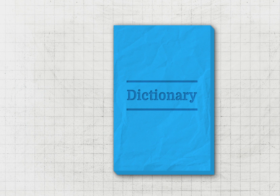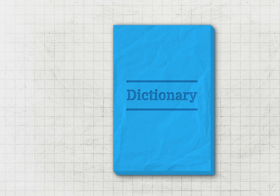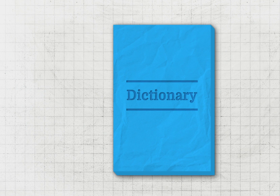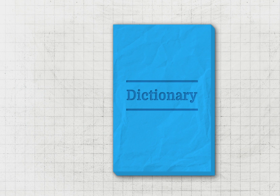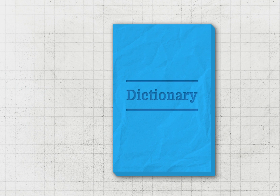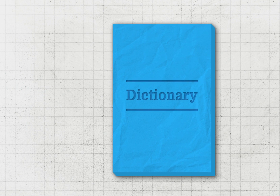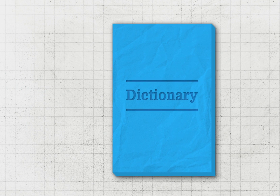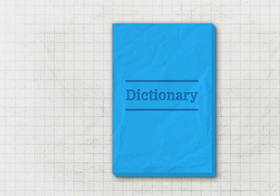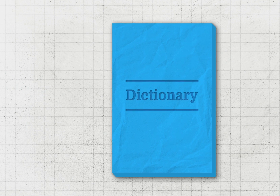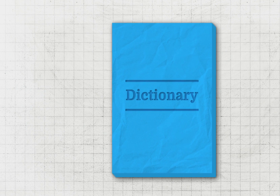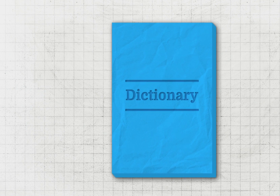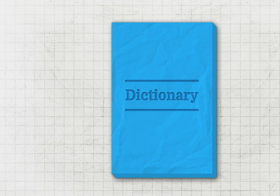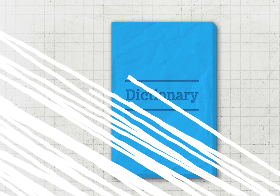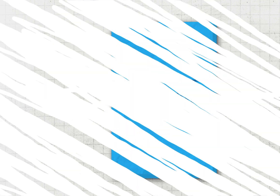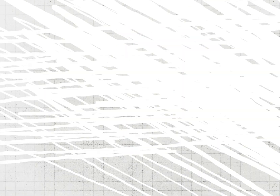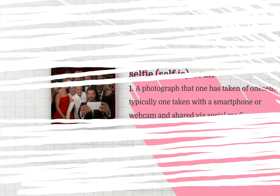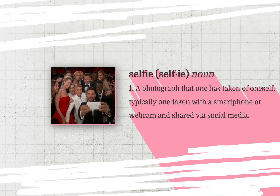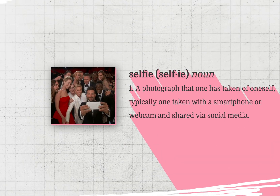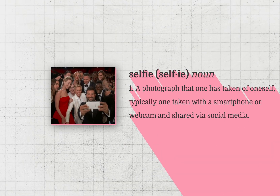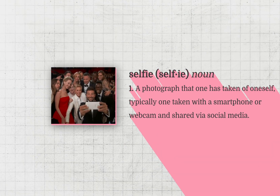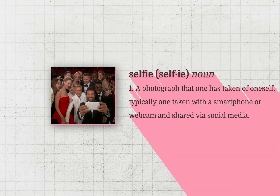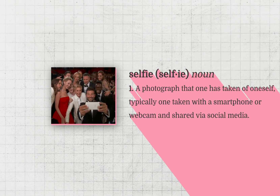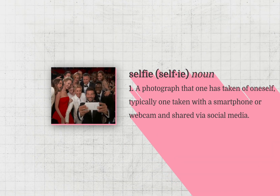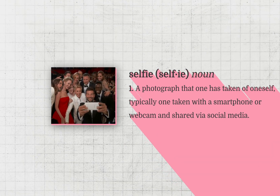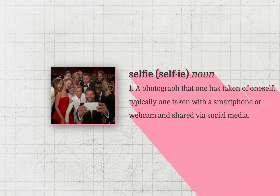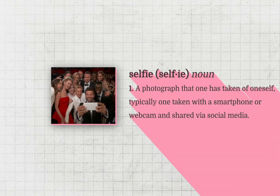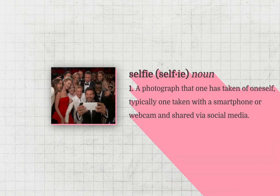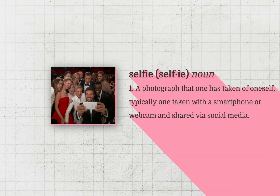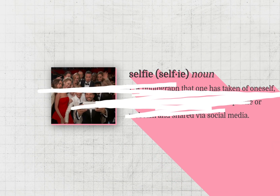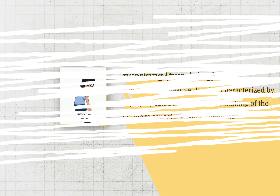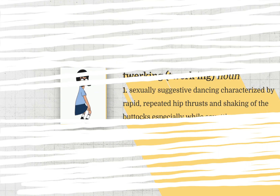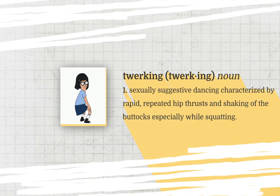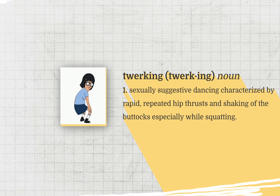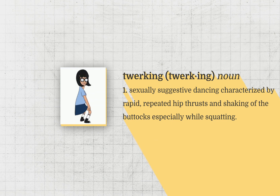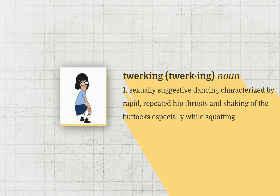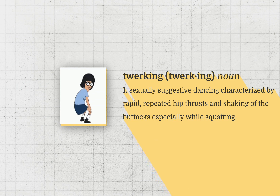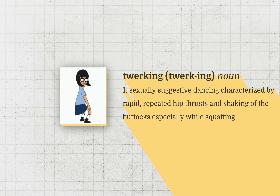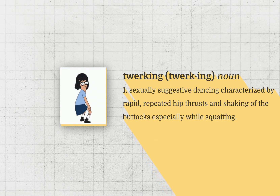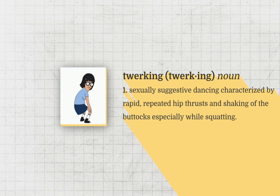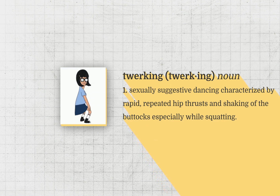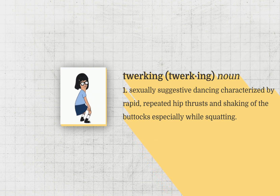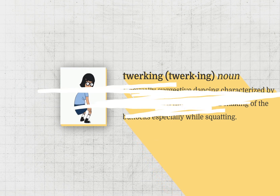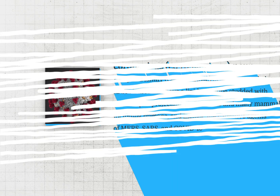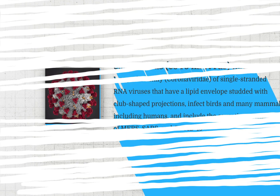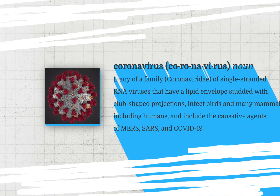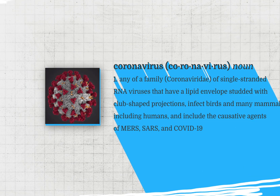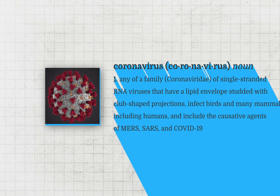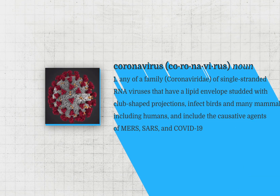when a new thing enters our vernacular like a selfie or a twerk or a novel